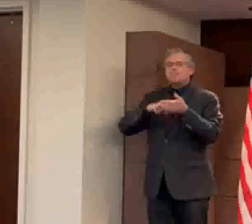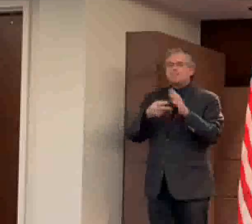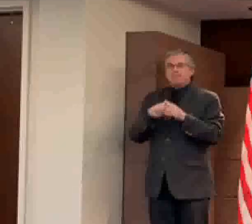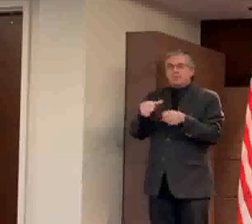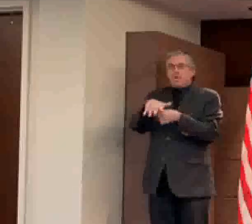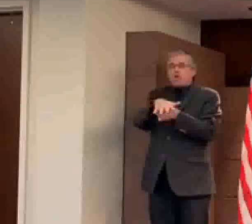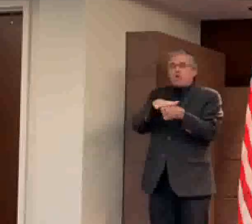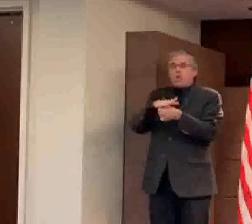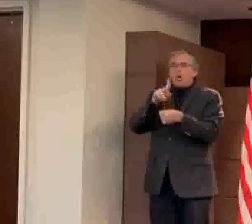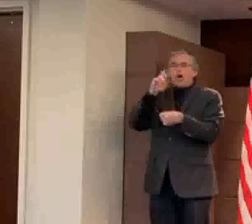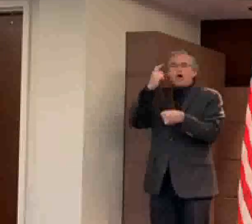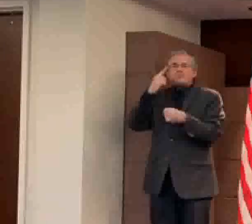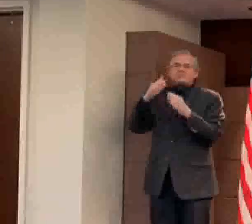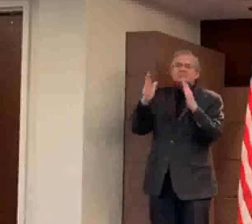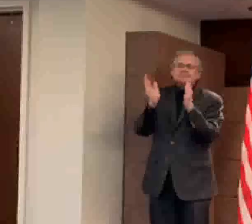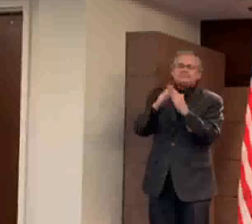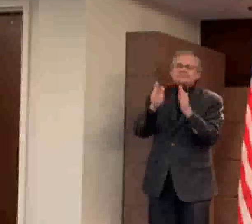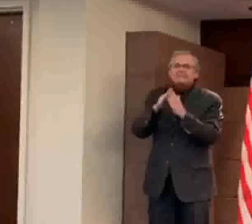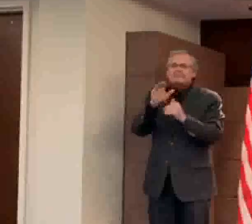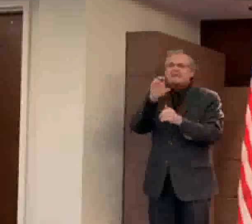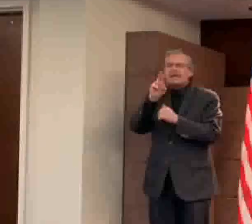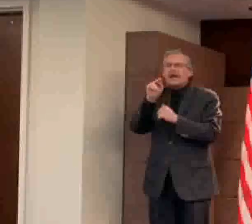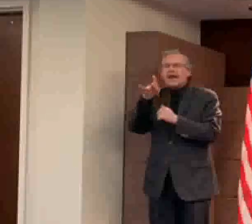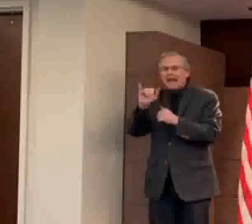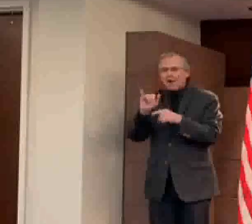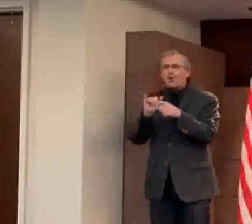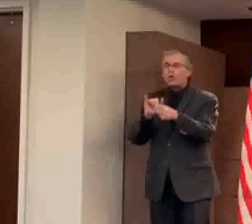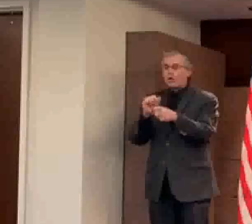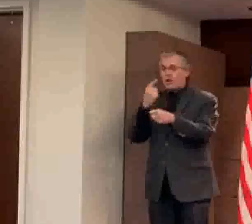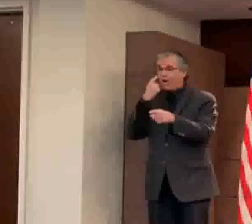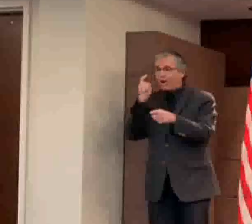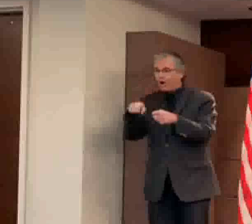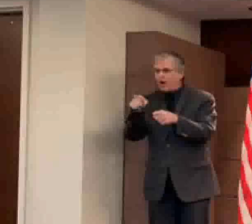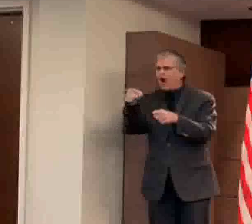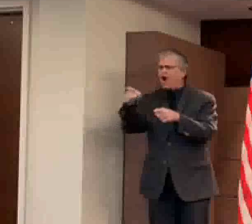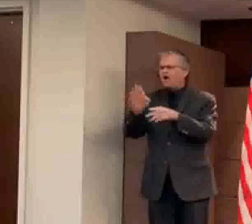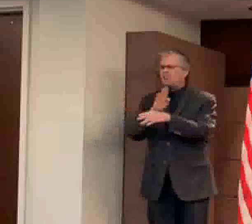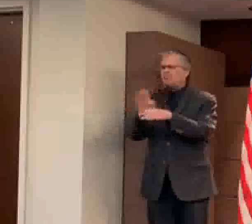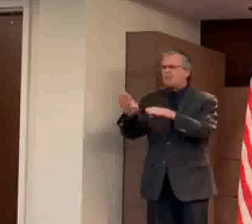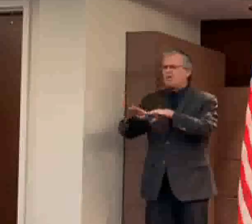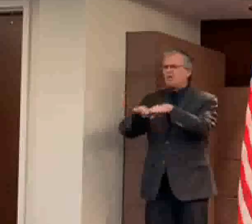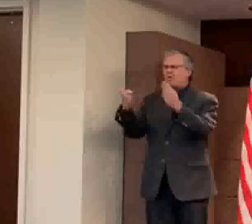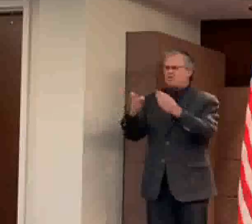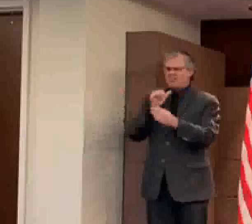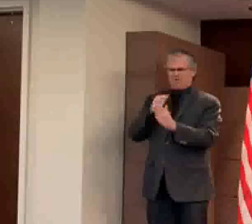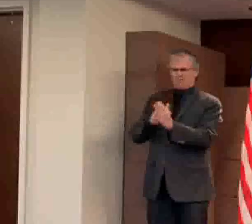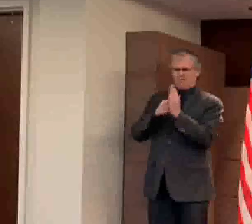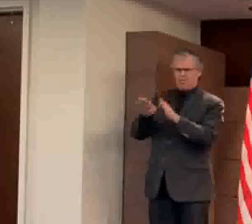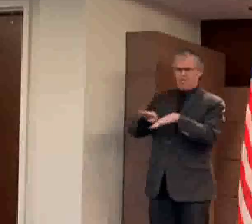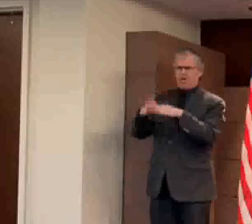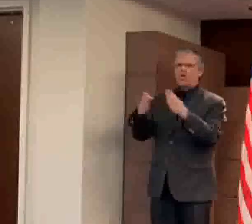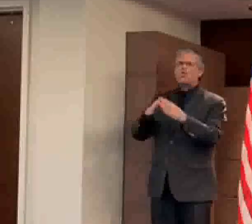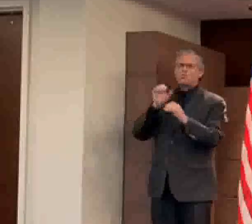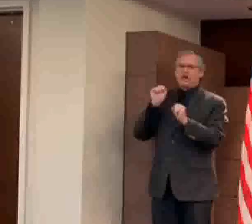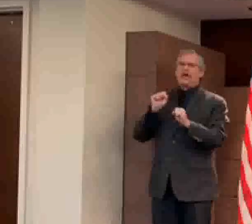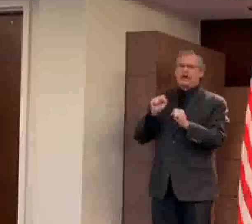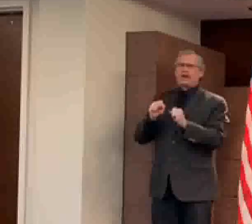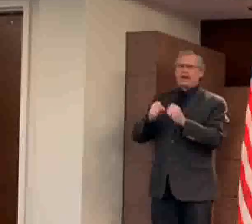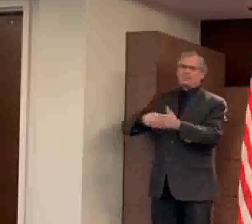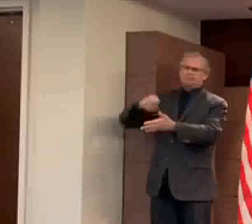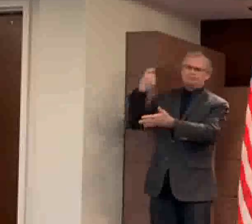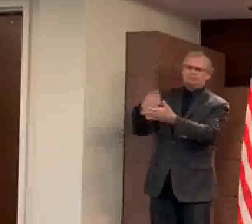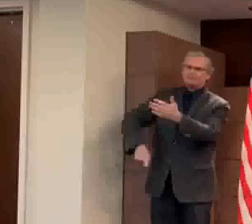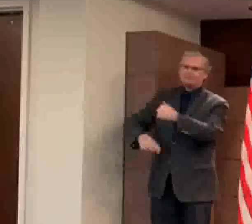impose civil penalties, including fining and revoking licenses of businesses that do not shut down. If businesses